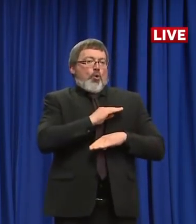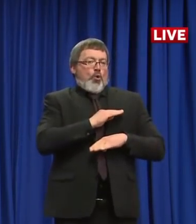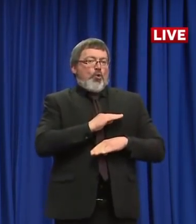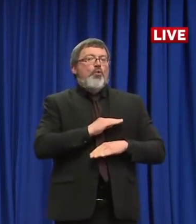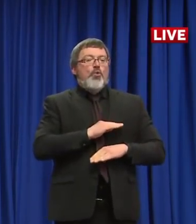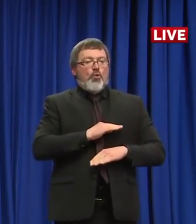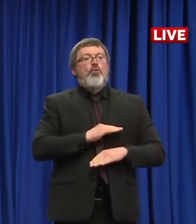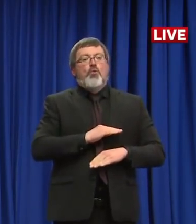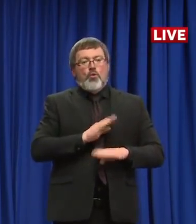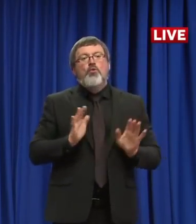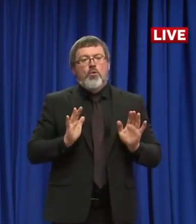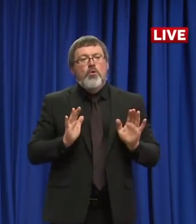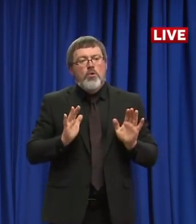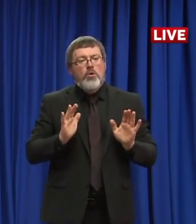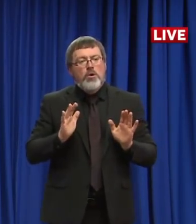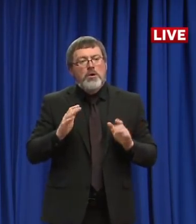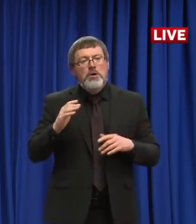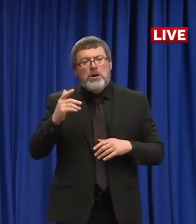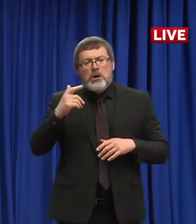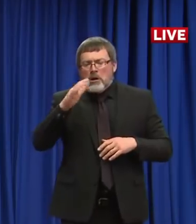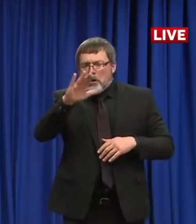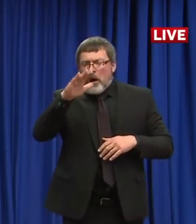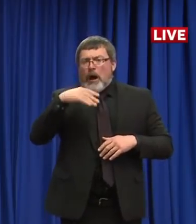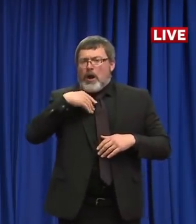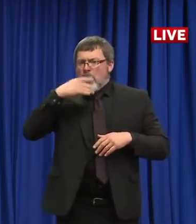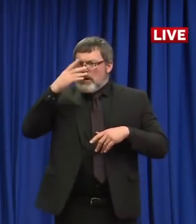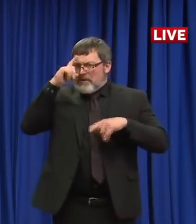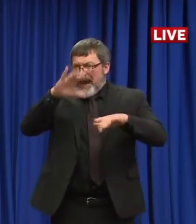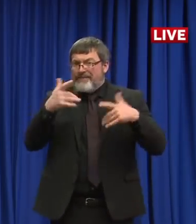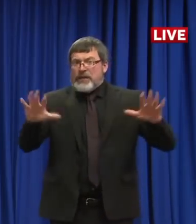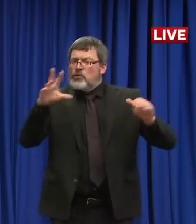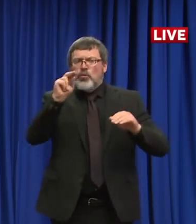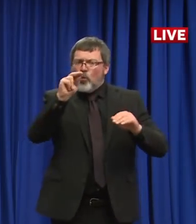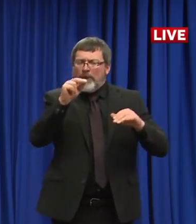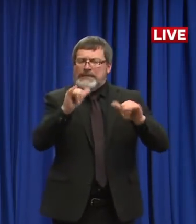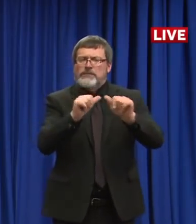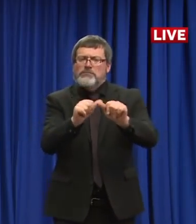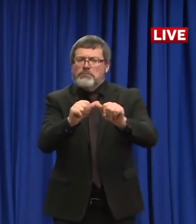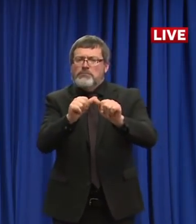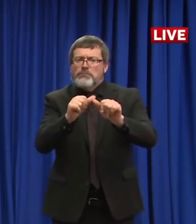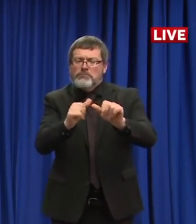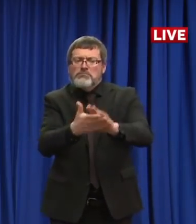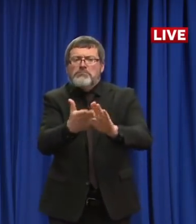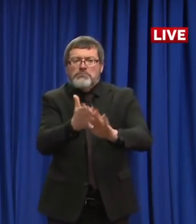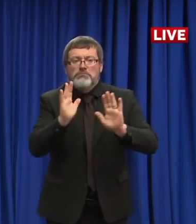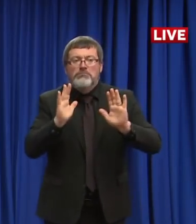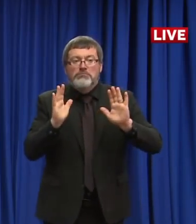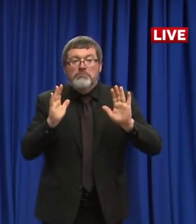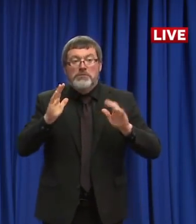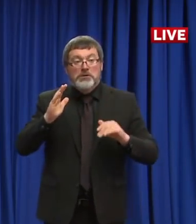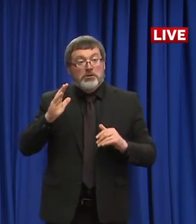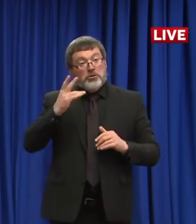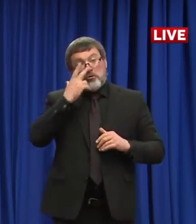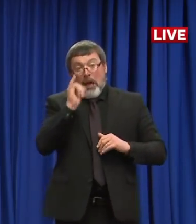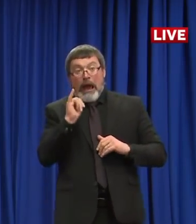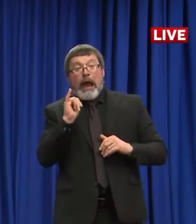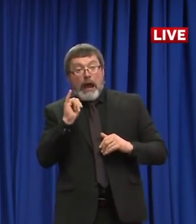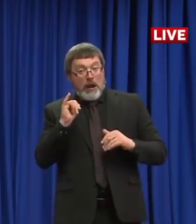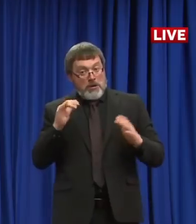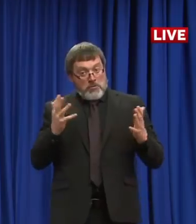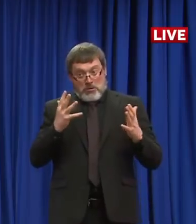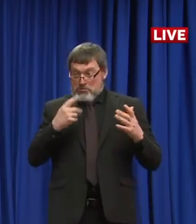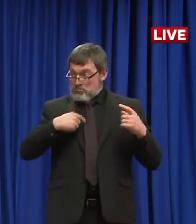fluctuation in these numbers. And so while the actions that we have taken in New Hampshire appear to be having an effect, I think that's the encouraging news.